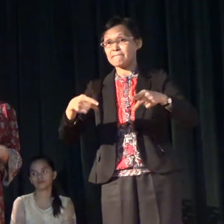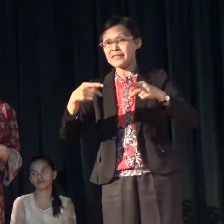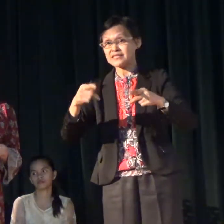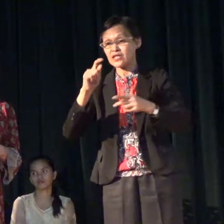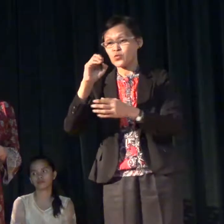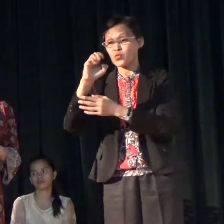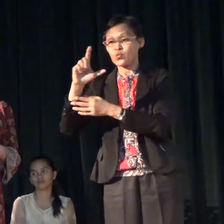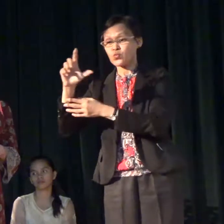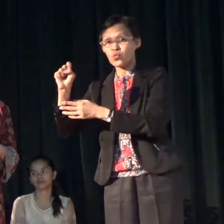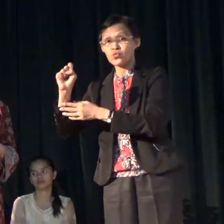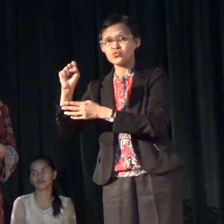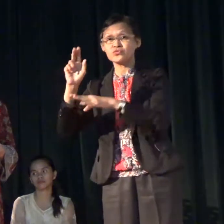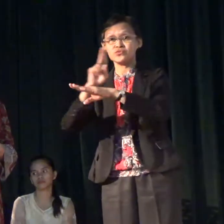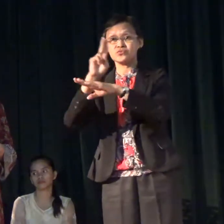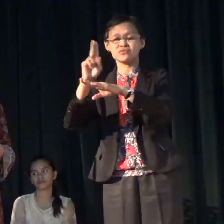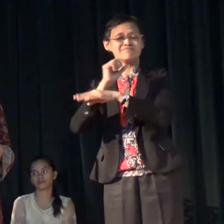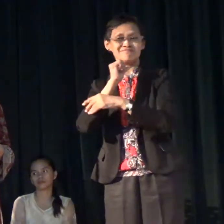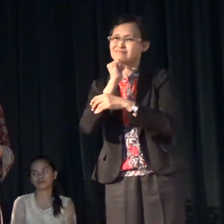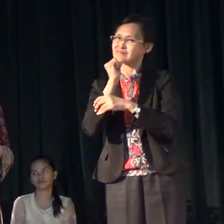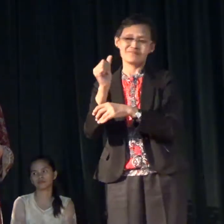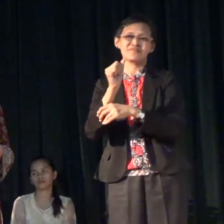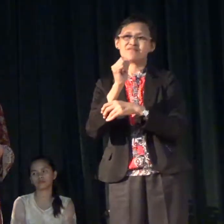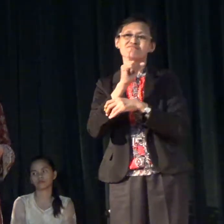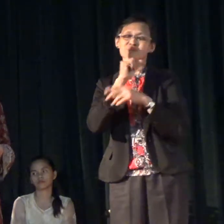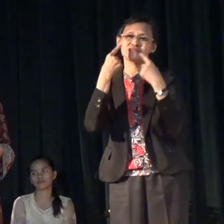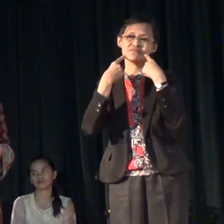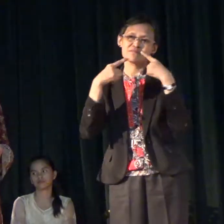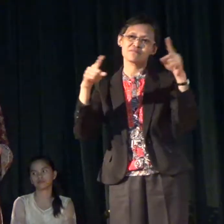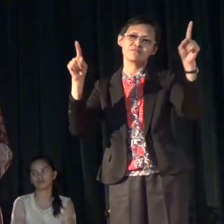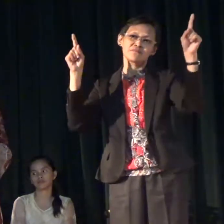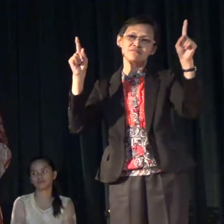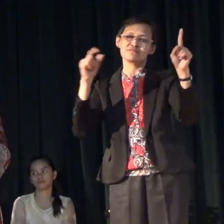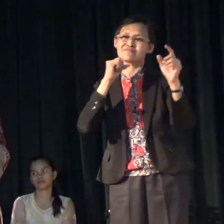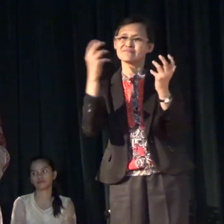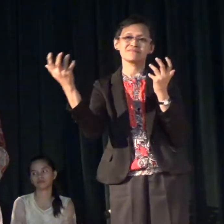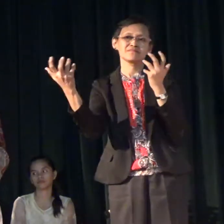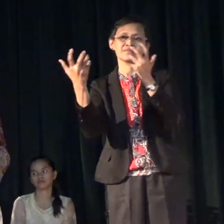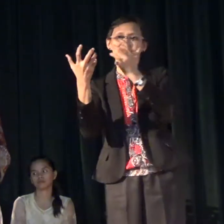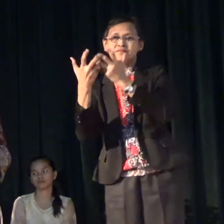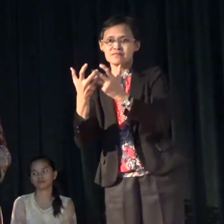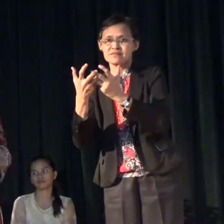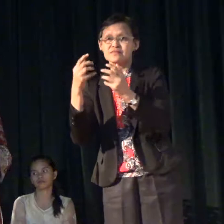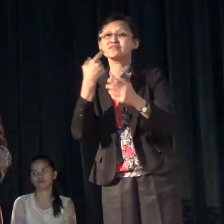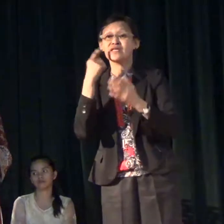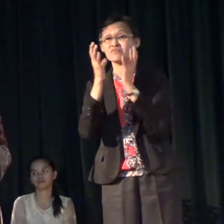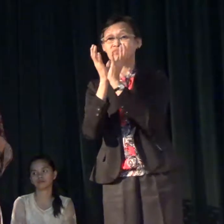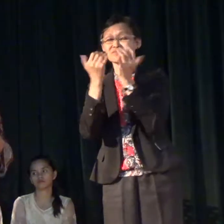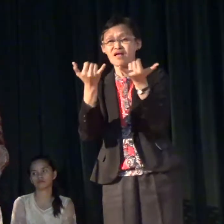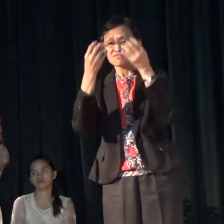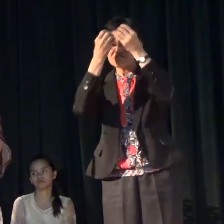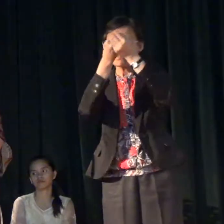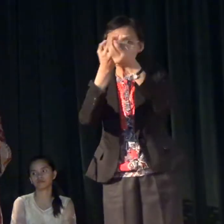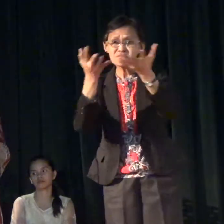right now are not really working and the deaf community is telling us already